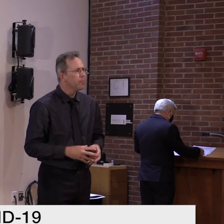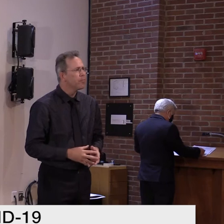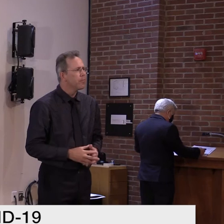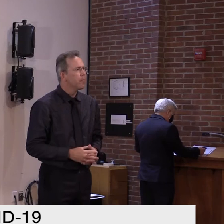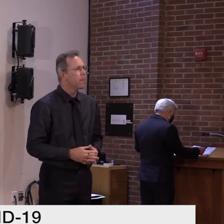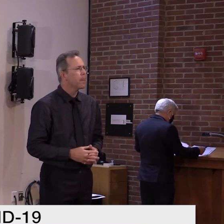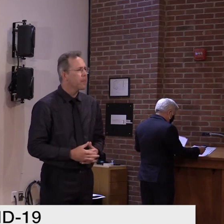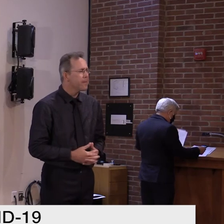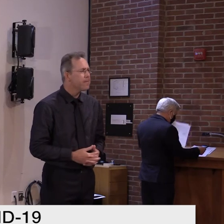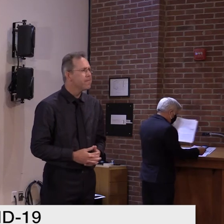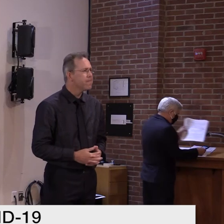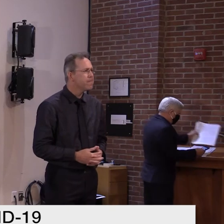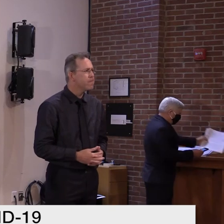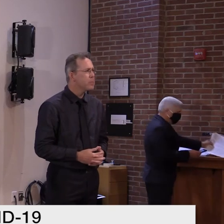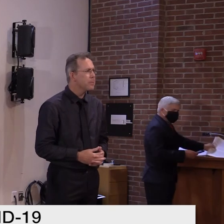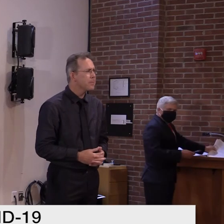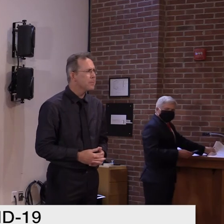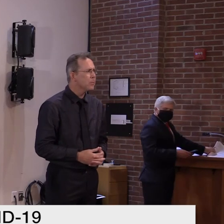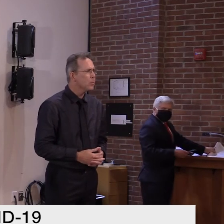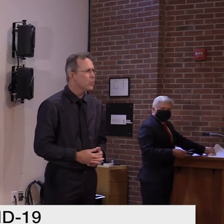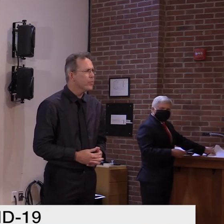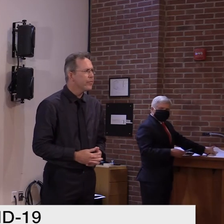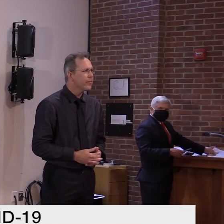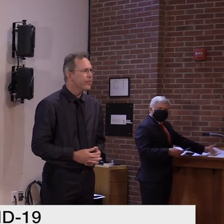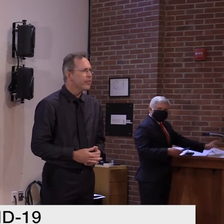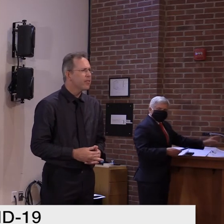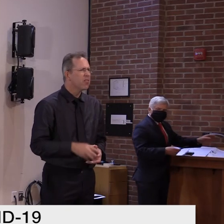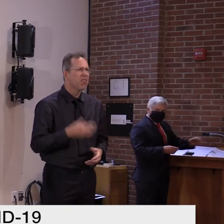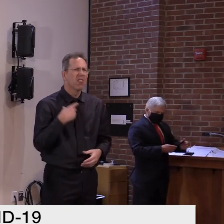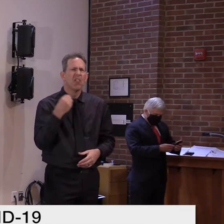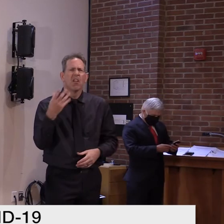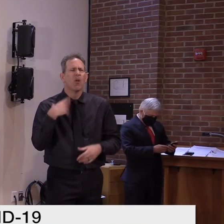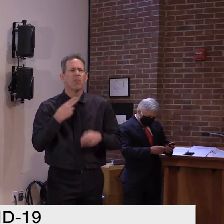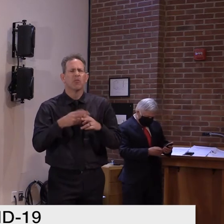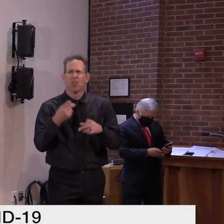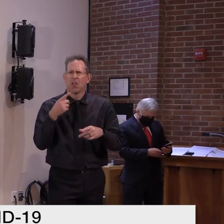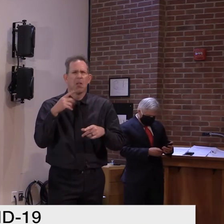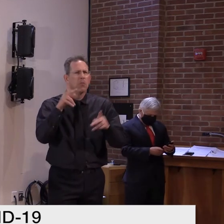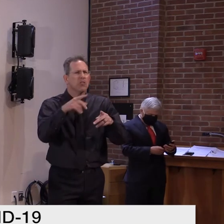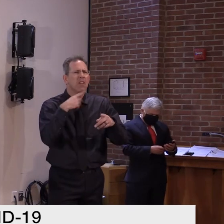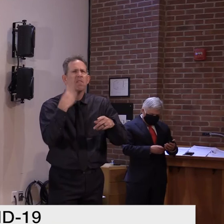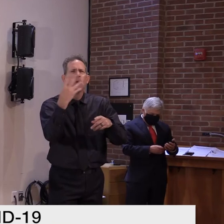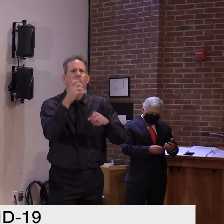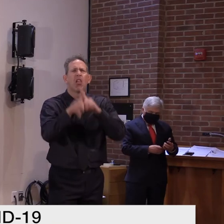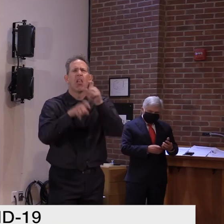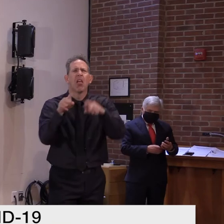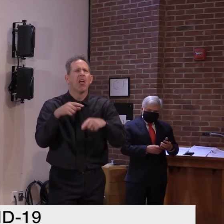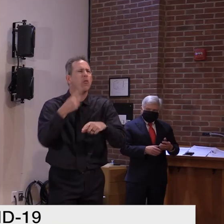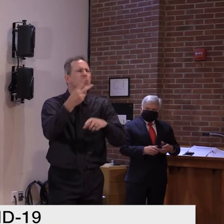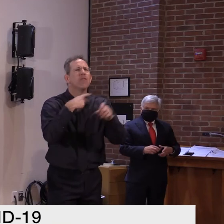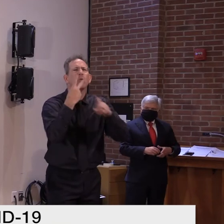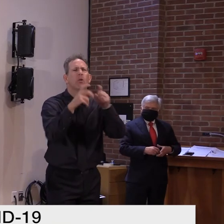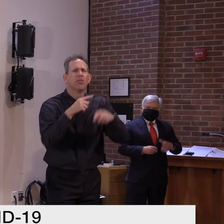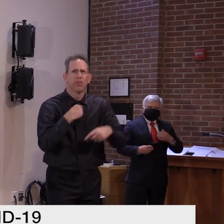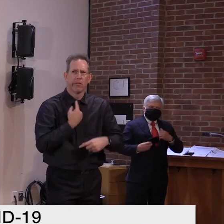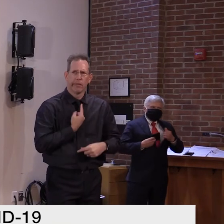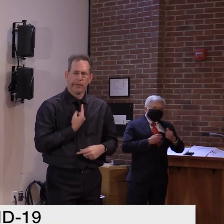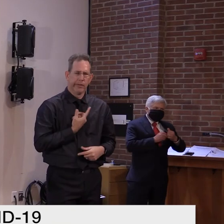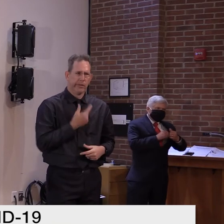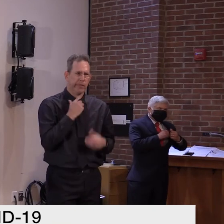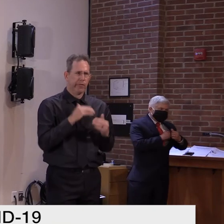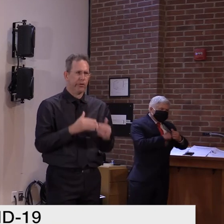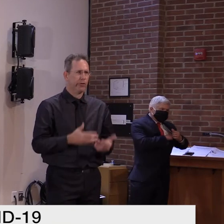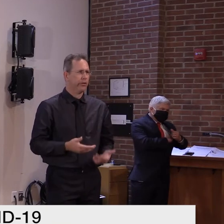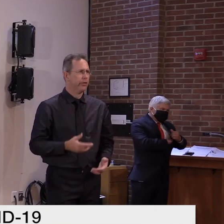Four others had two questioners, but I guess that's neither here nor there. Governor, one for the governor and one for the doctor, if I may.